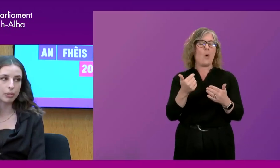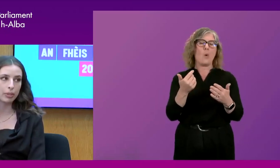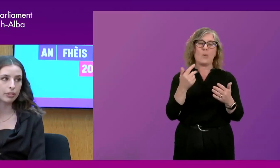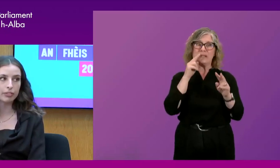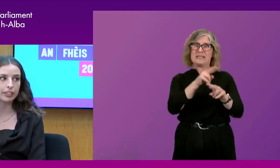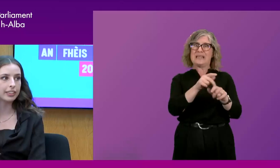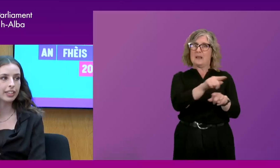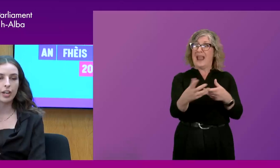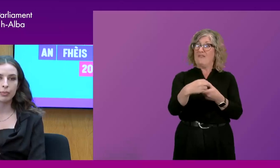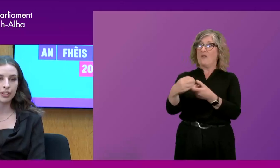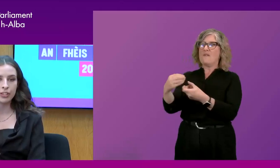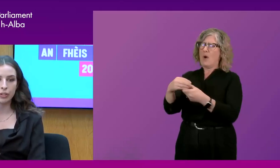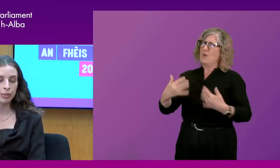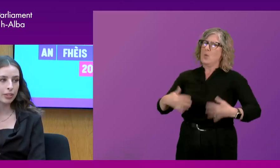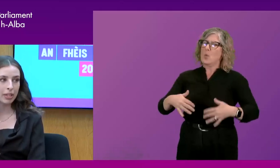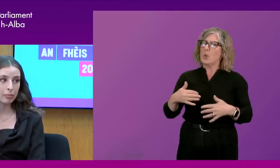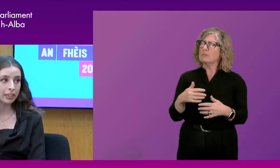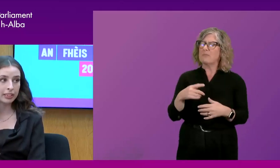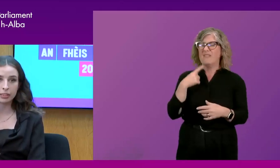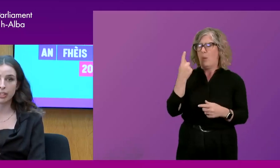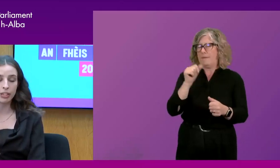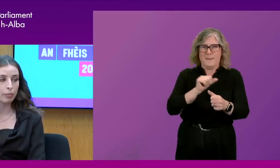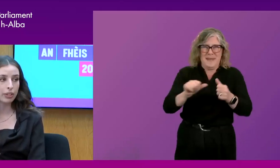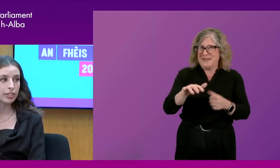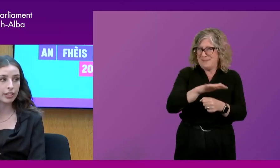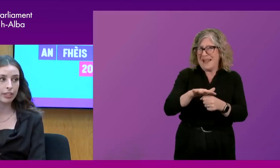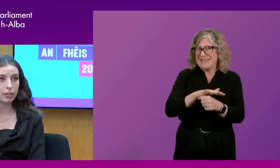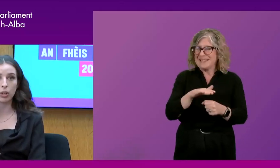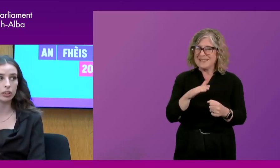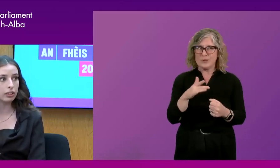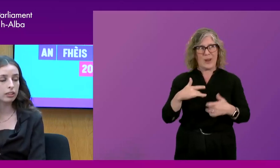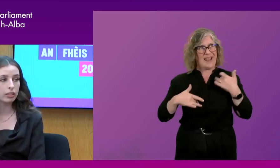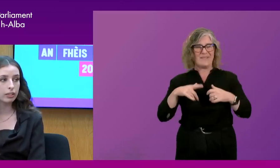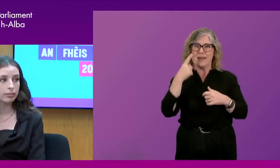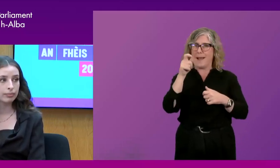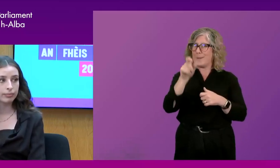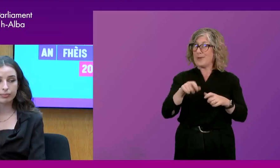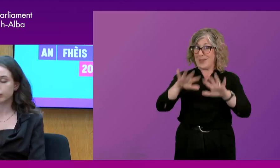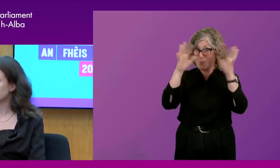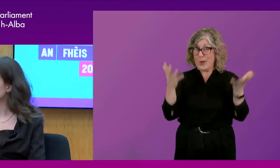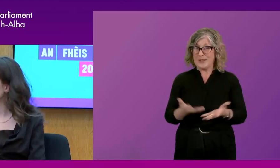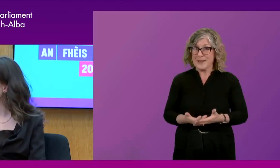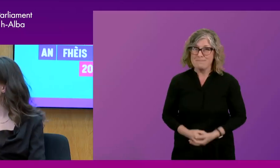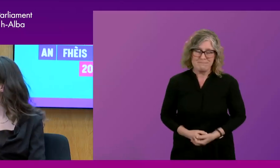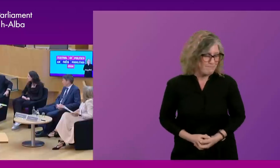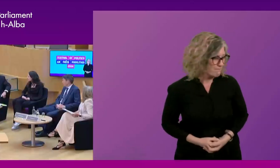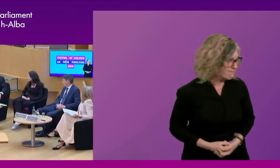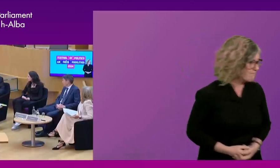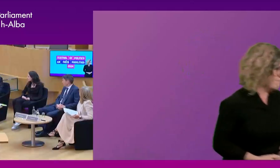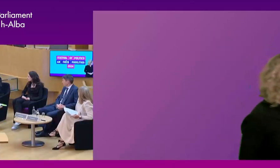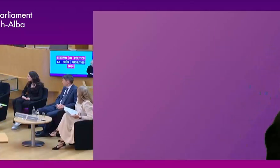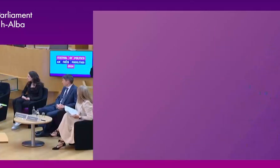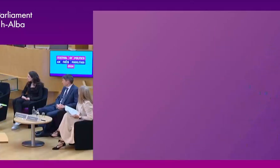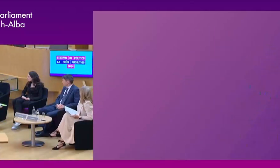incredibly proud of. It's without a doubt, one of the best places to be a young person in the world. Okay. Thank you very much, Olivia. And Jack.